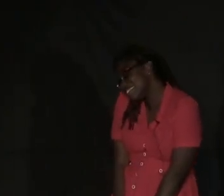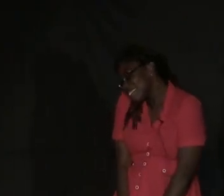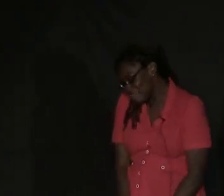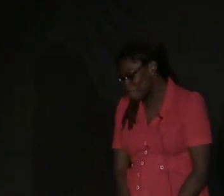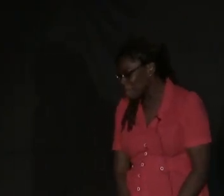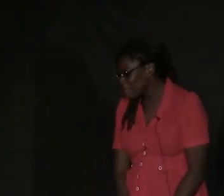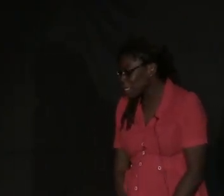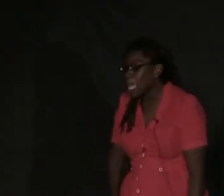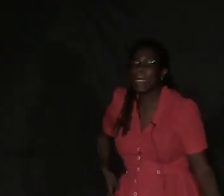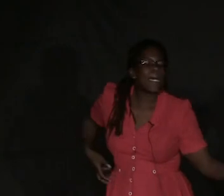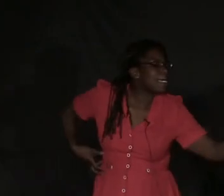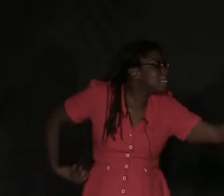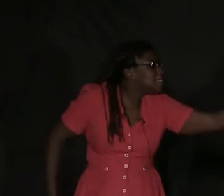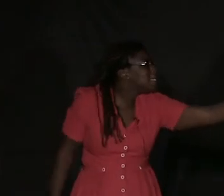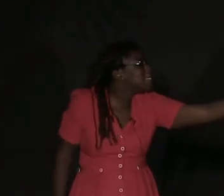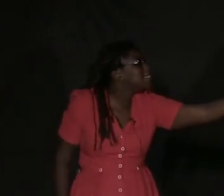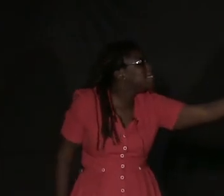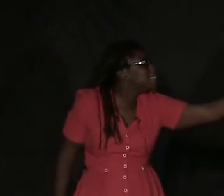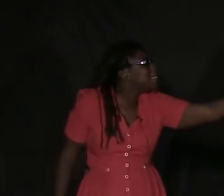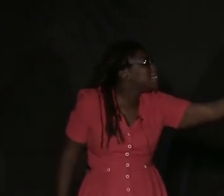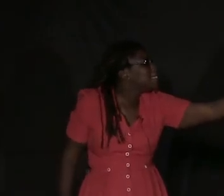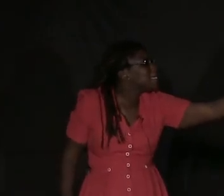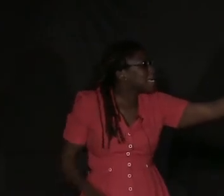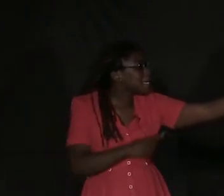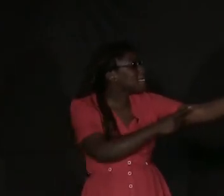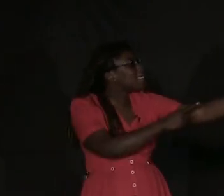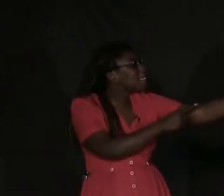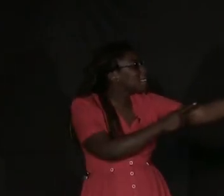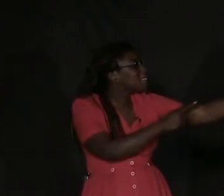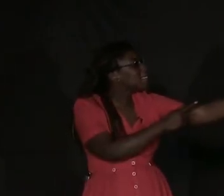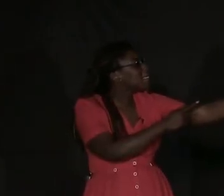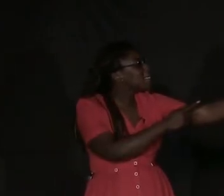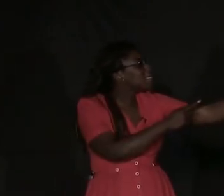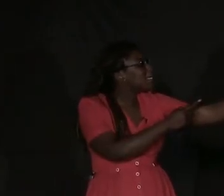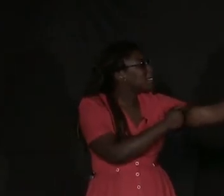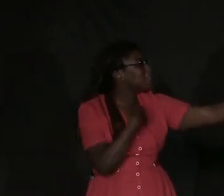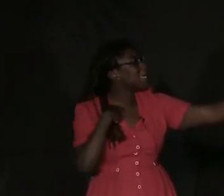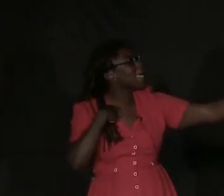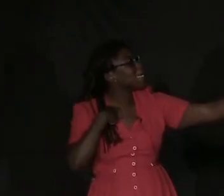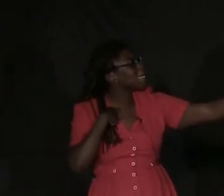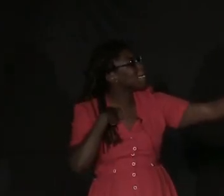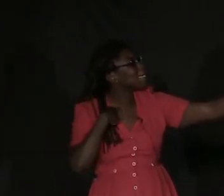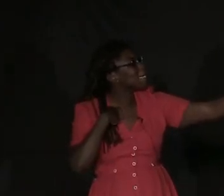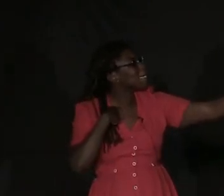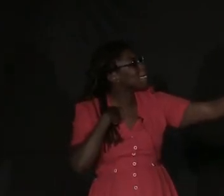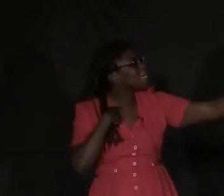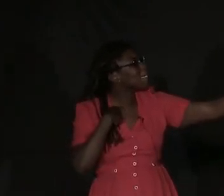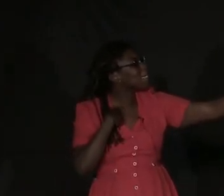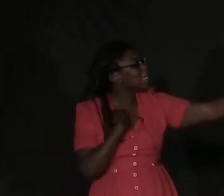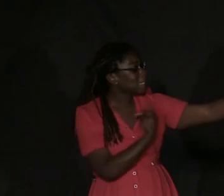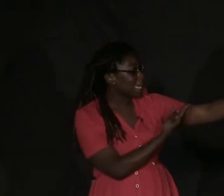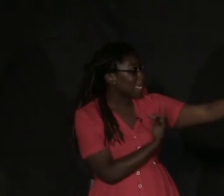Hello. You, me, we